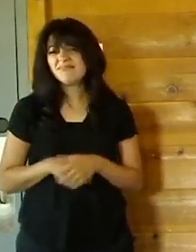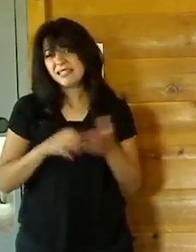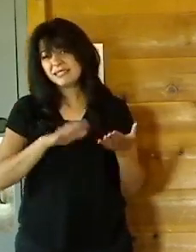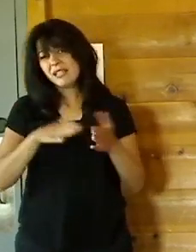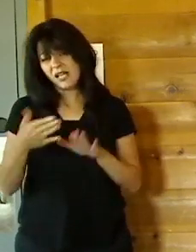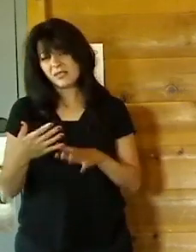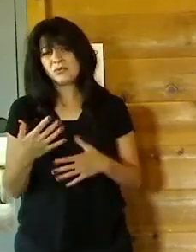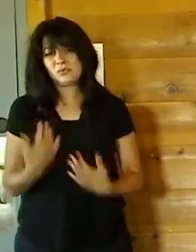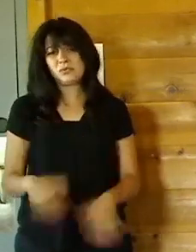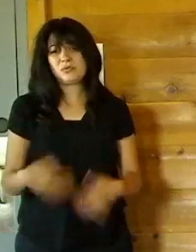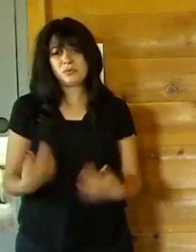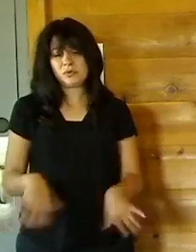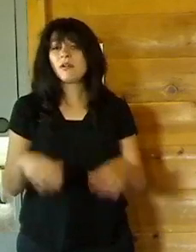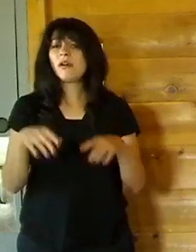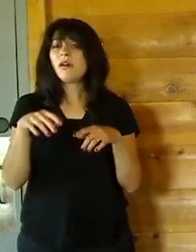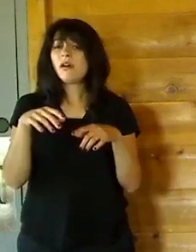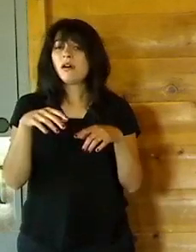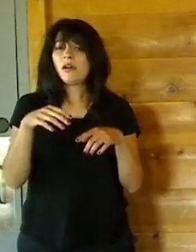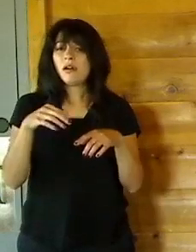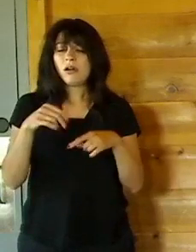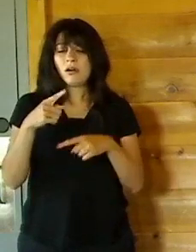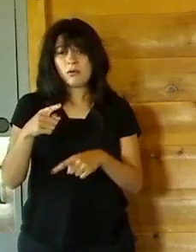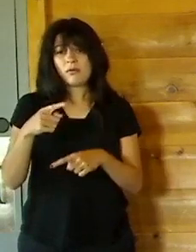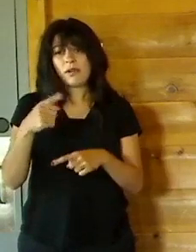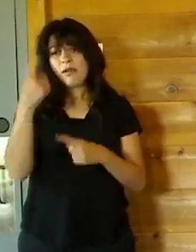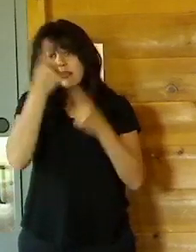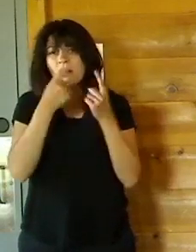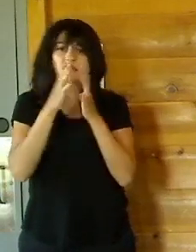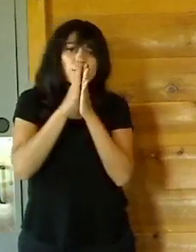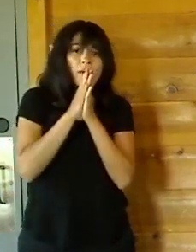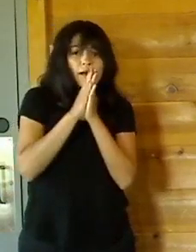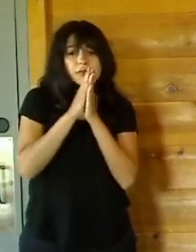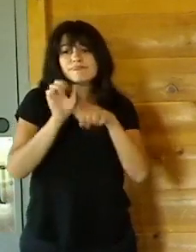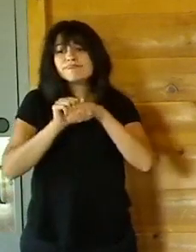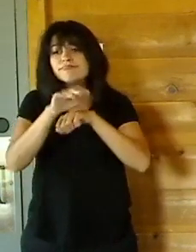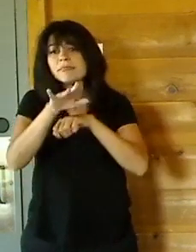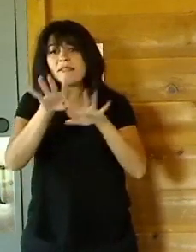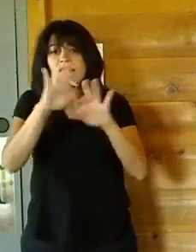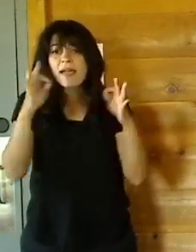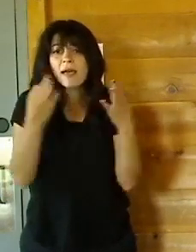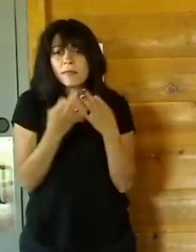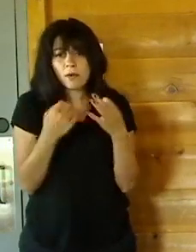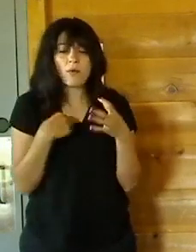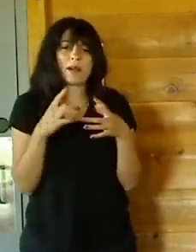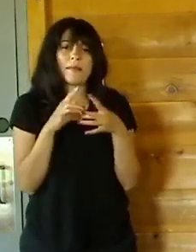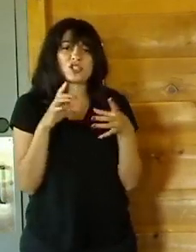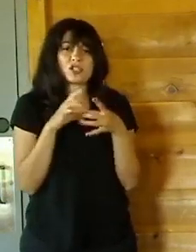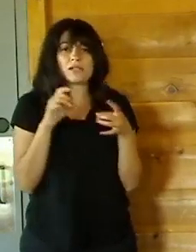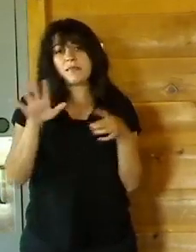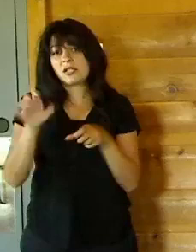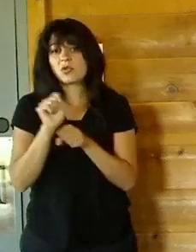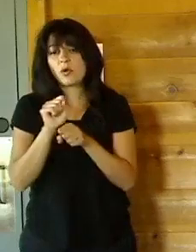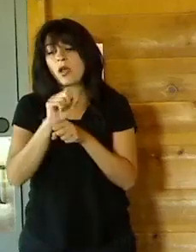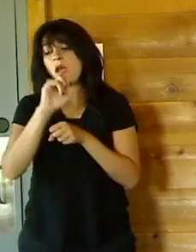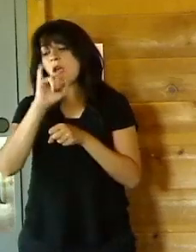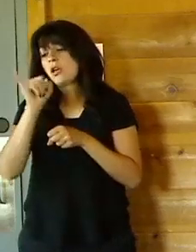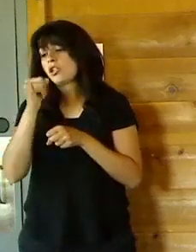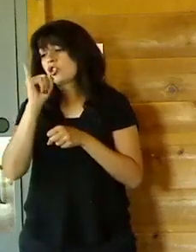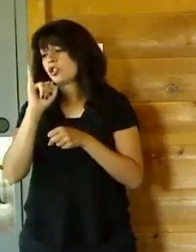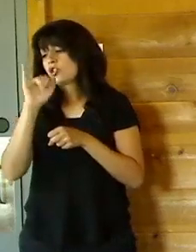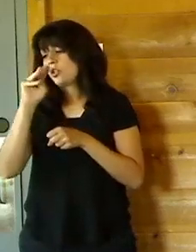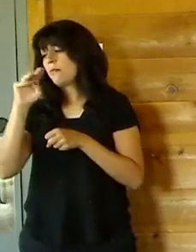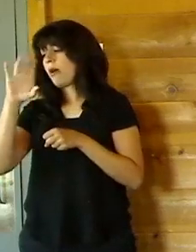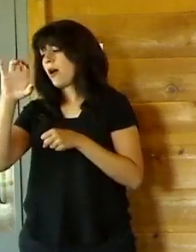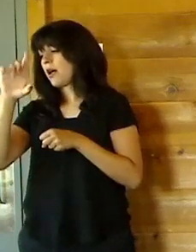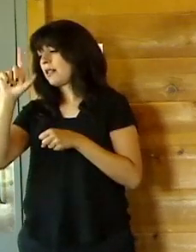And we certainly extend our appreciation and thoughts and prayers to his family. But if you want to mention him and his work. Yes, Jim Clifford, very special